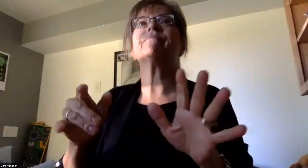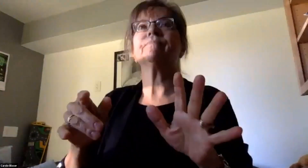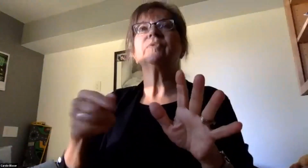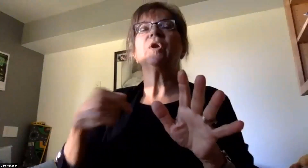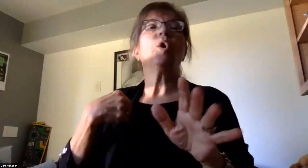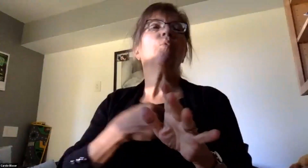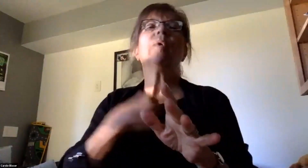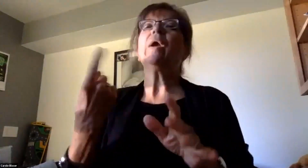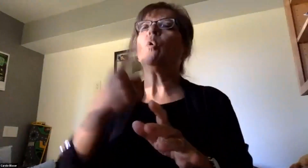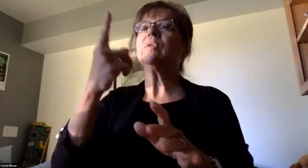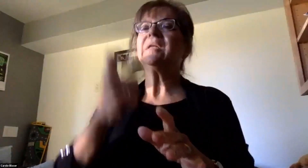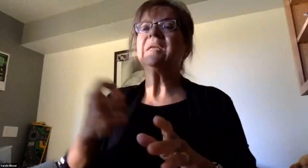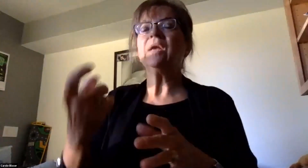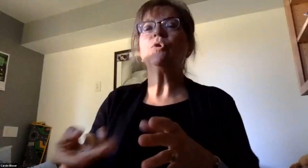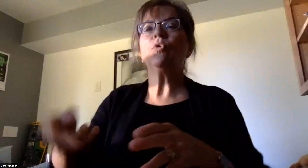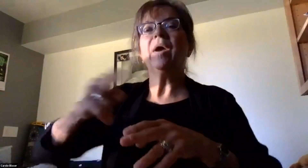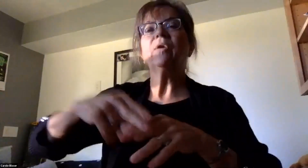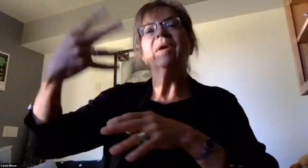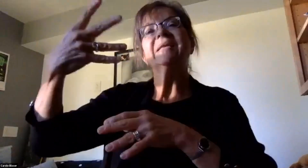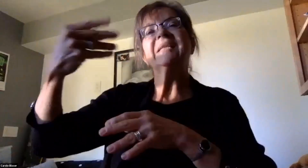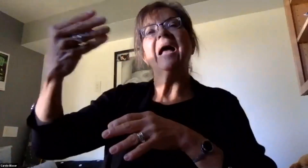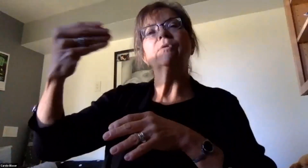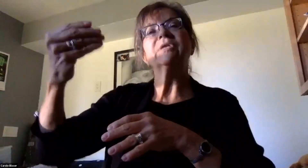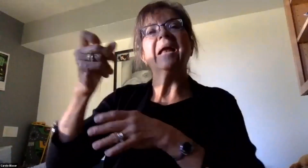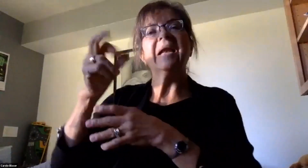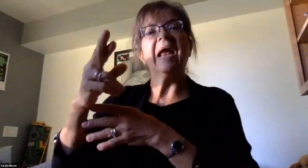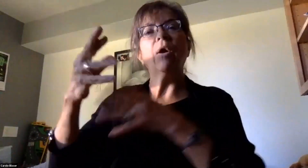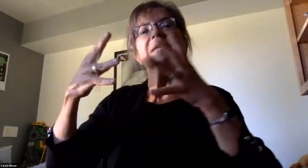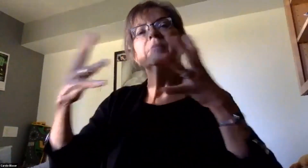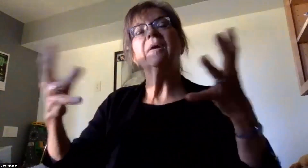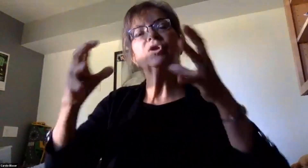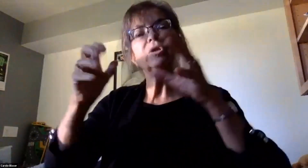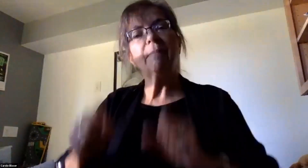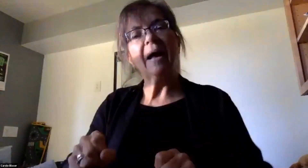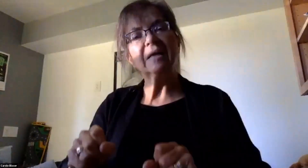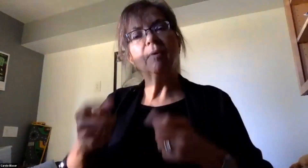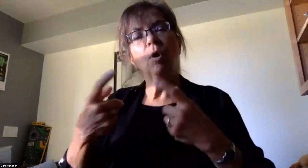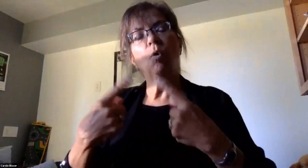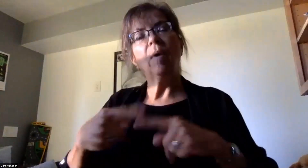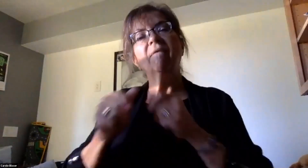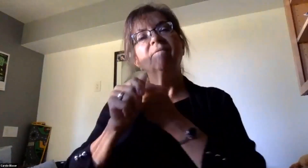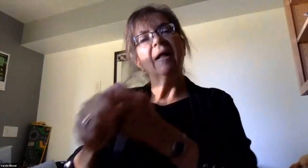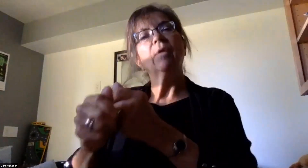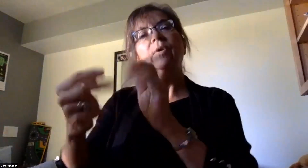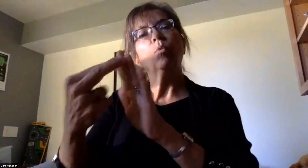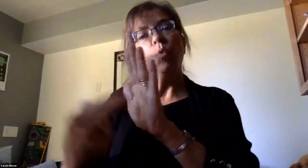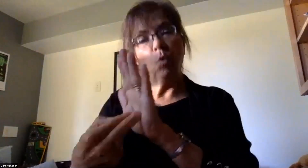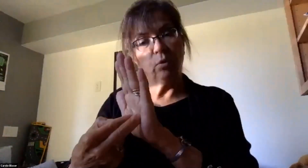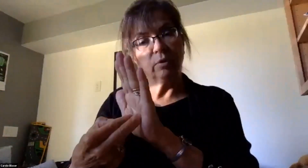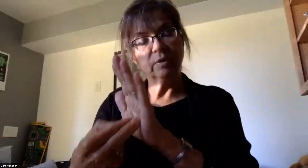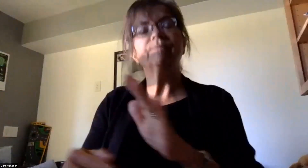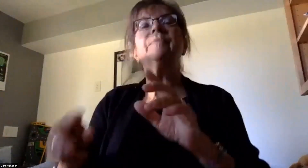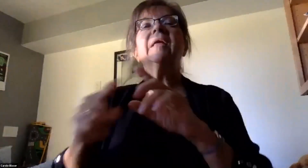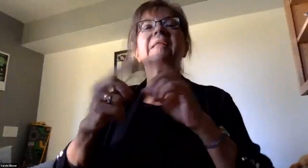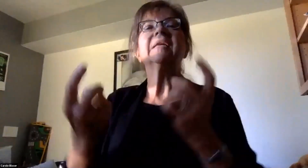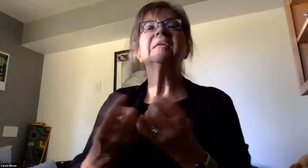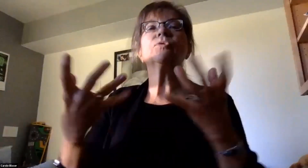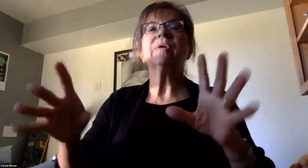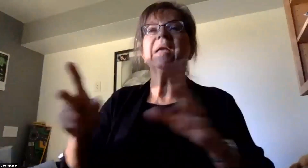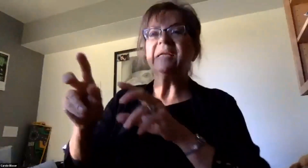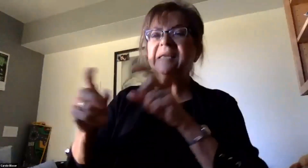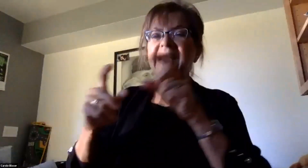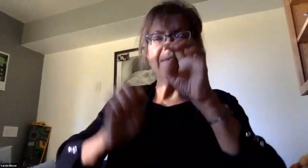we should increase outside air as much as possible while maintaining health and safety protocols. The district has evaluated all